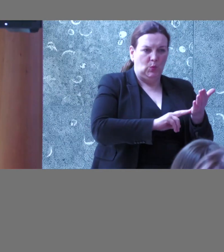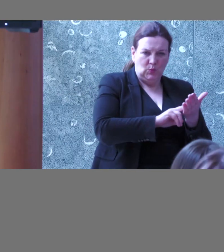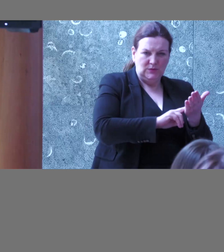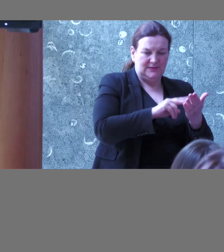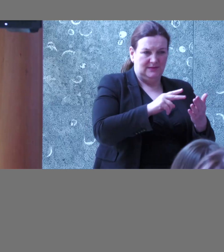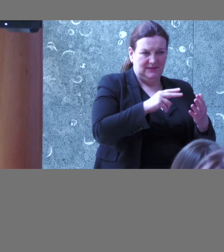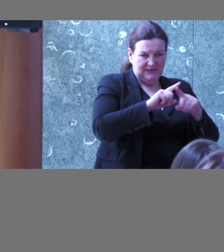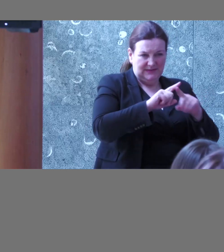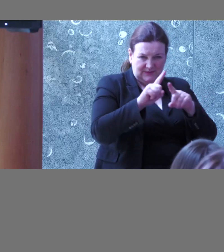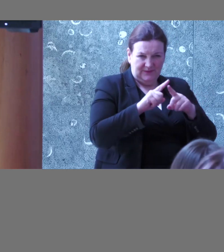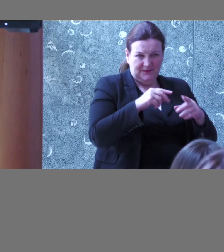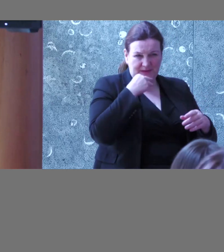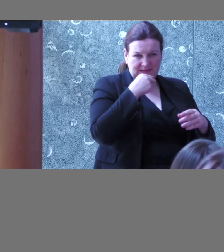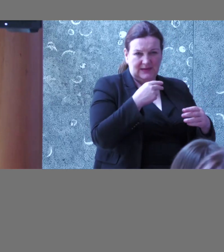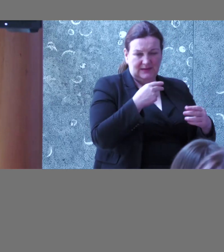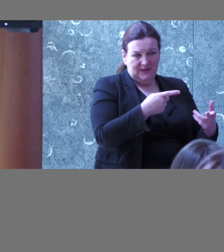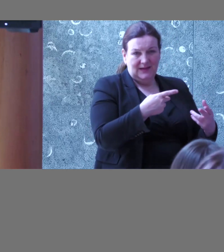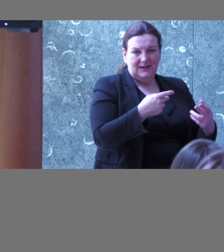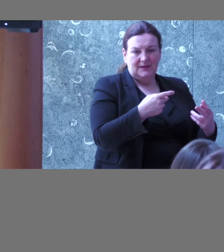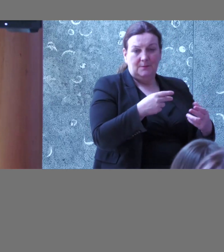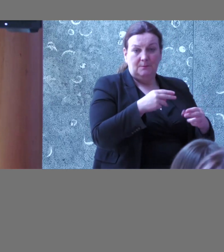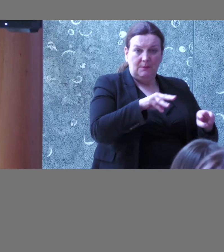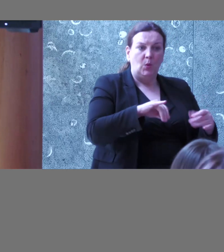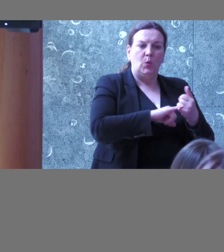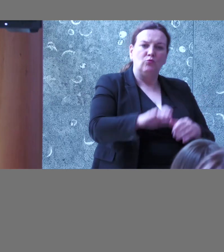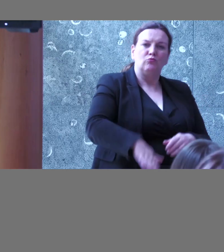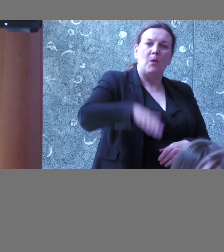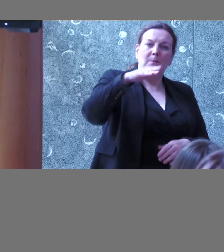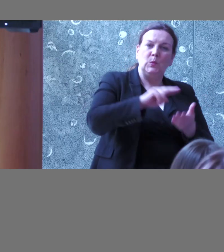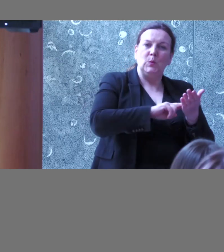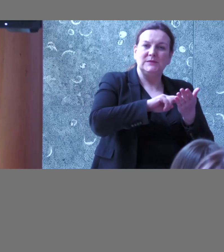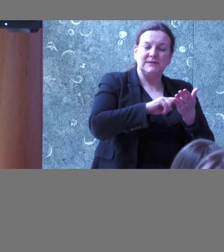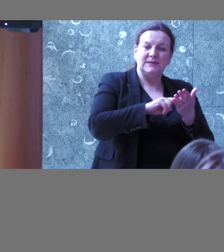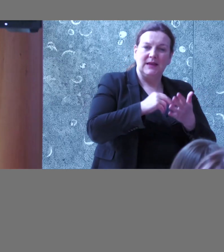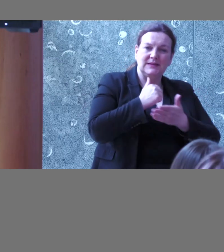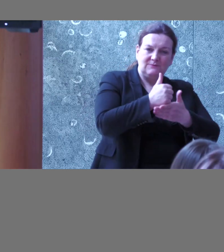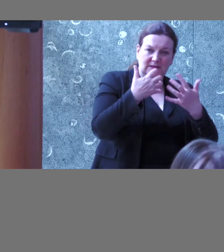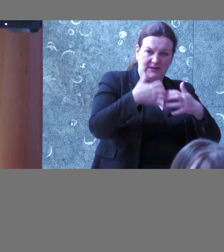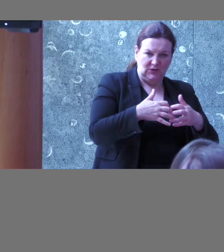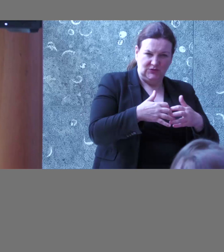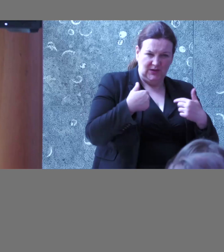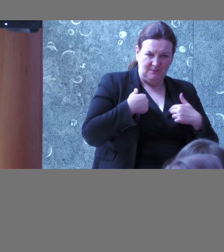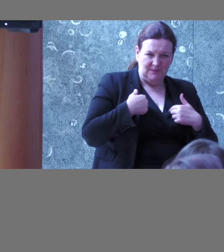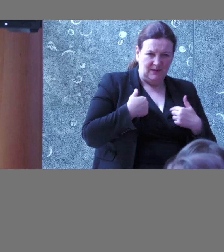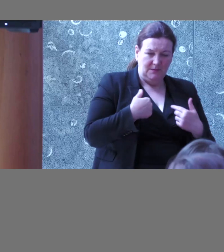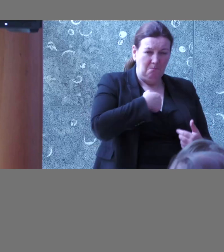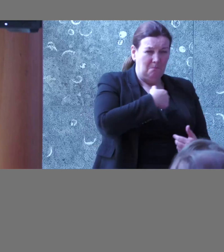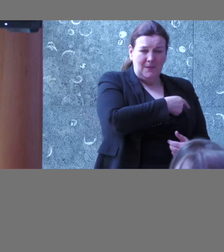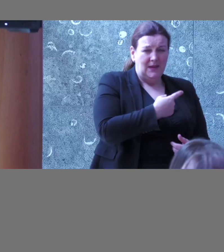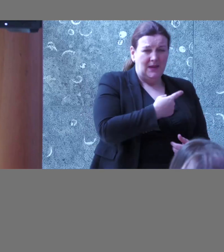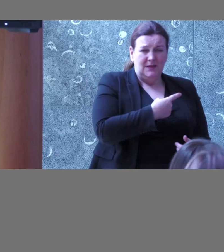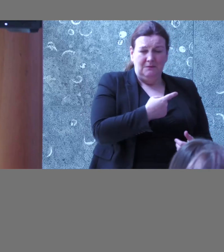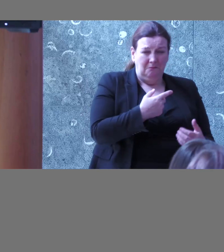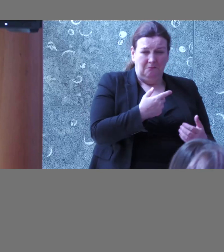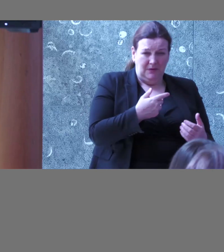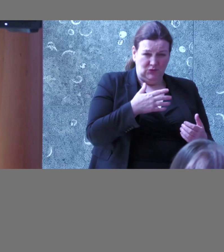assistive technologies but I'm an amateur user of assistive technology for like maybe we